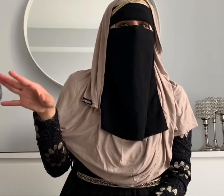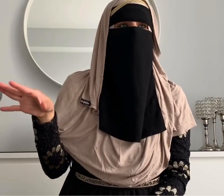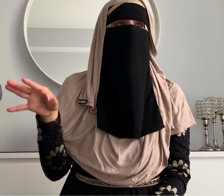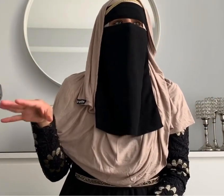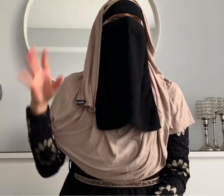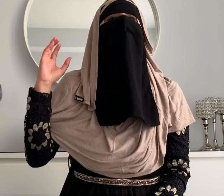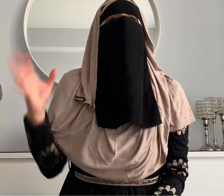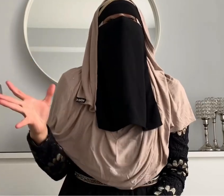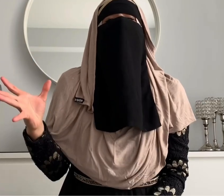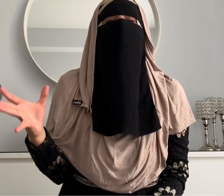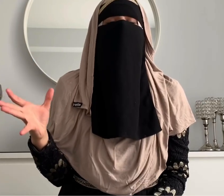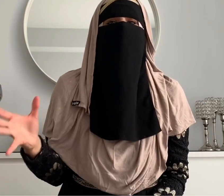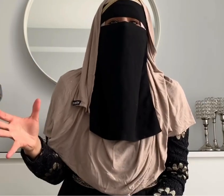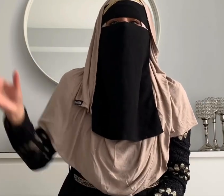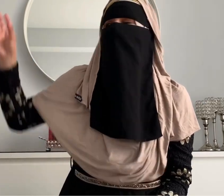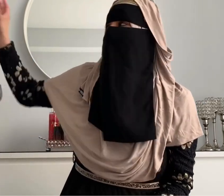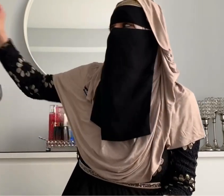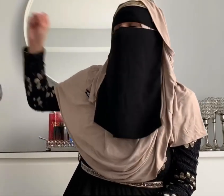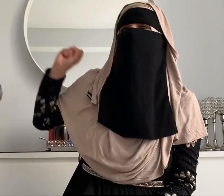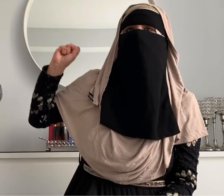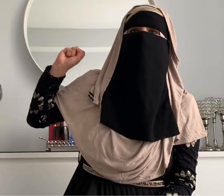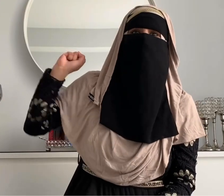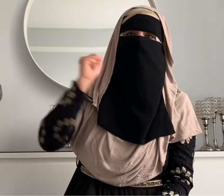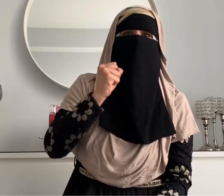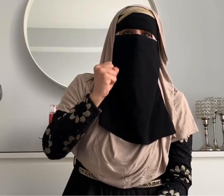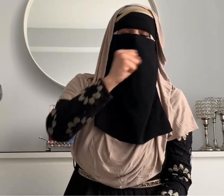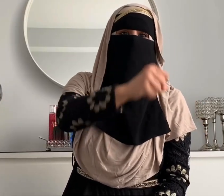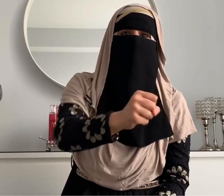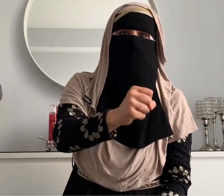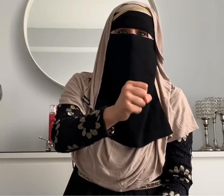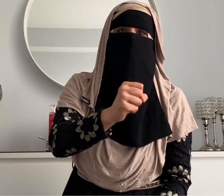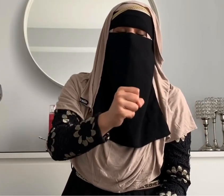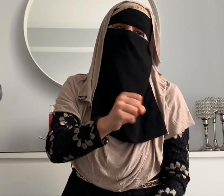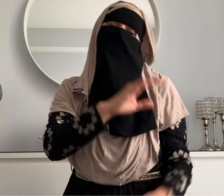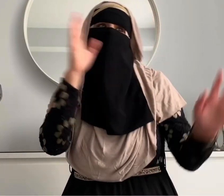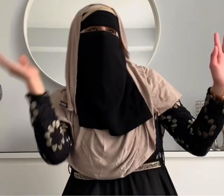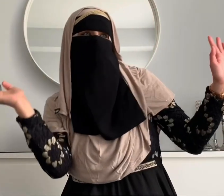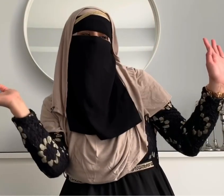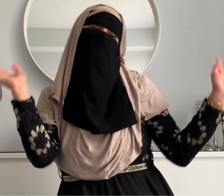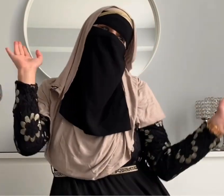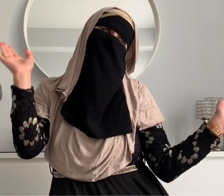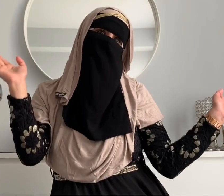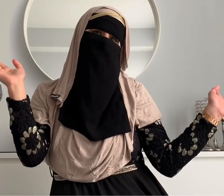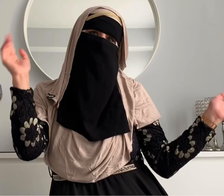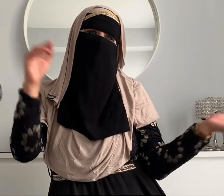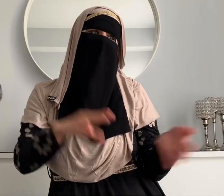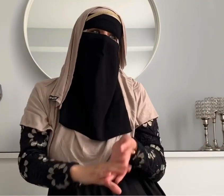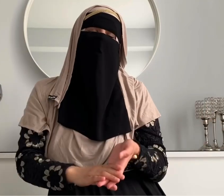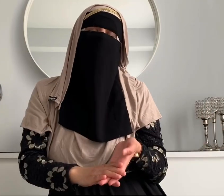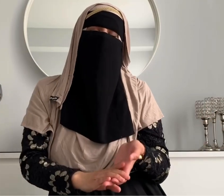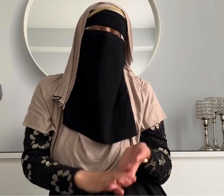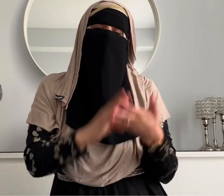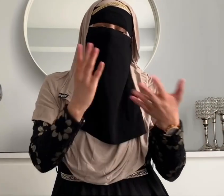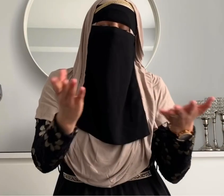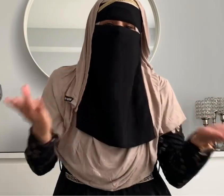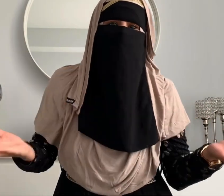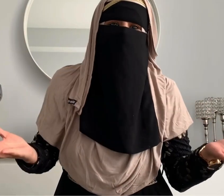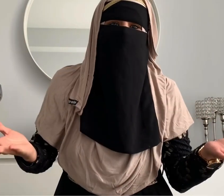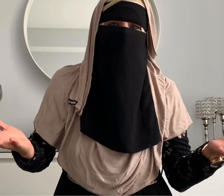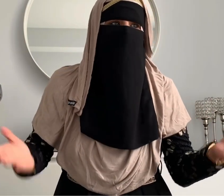until finally finally you pick up that object that they want and give it to them and they're like haha i'm all happy now but how do you avoid that how